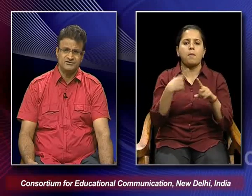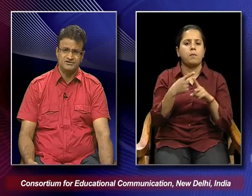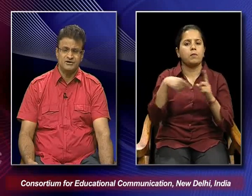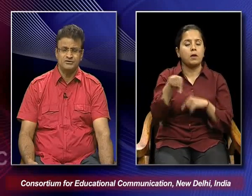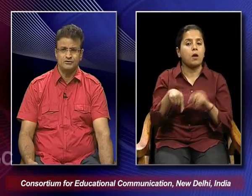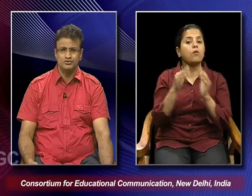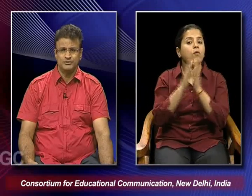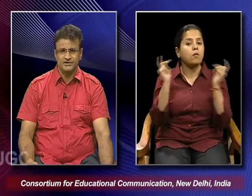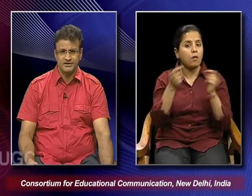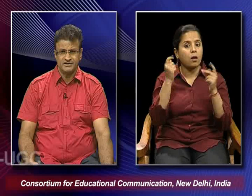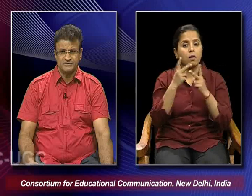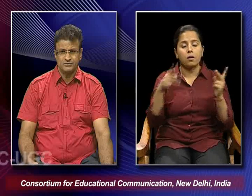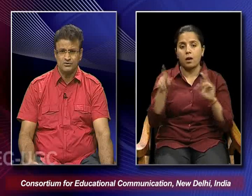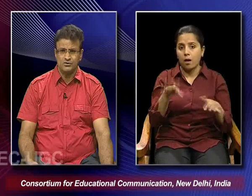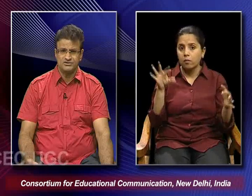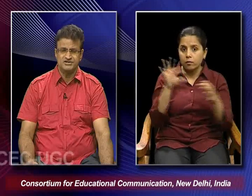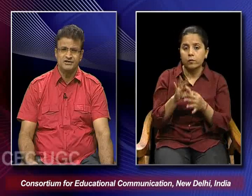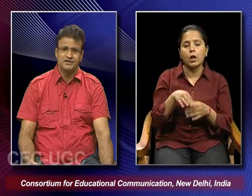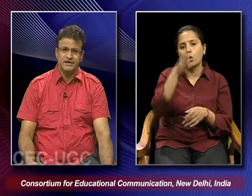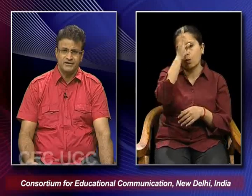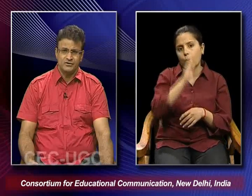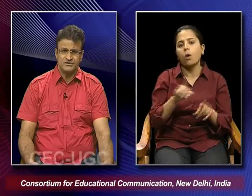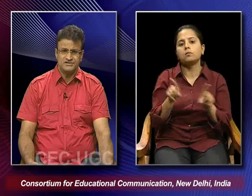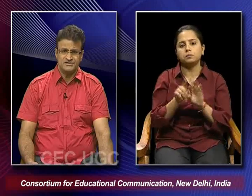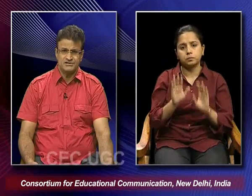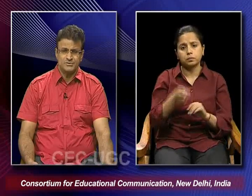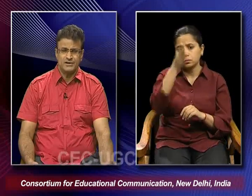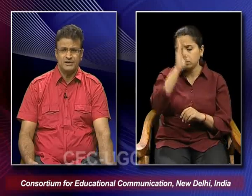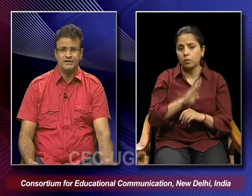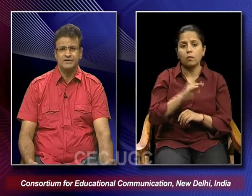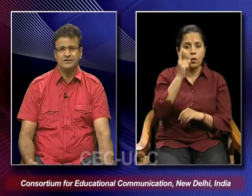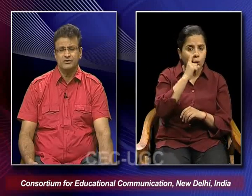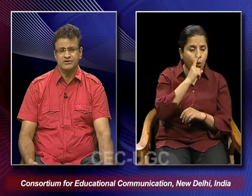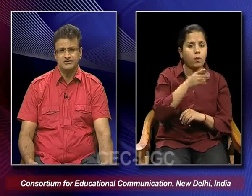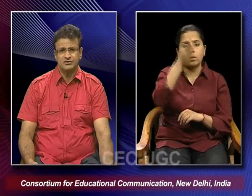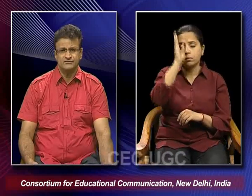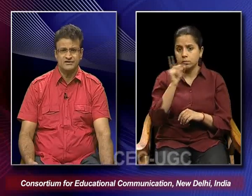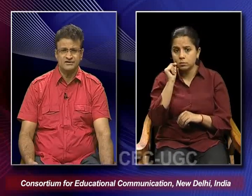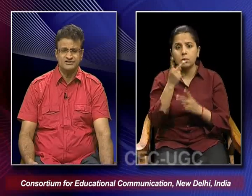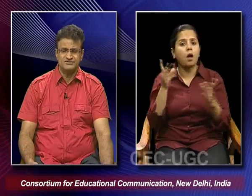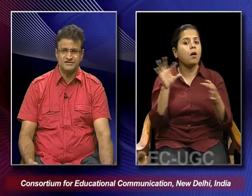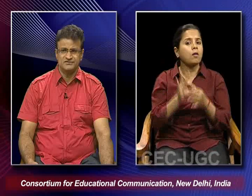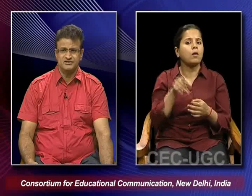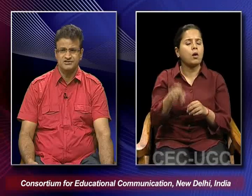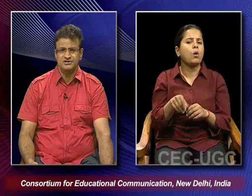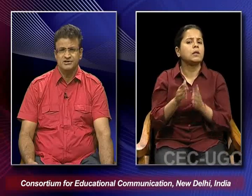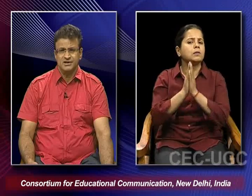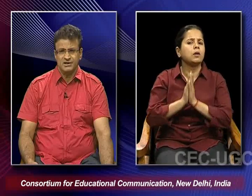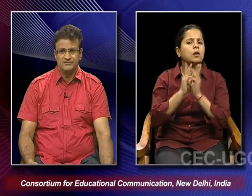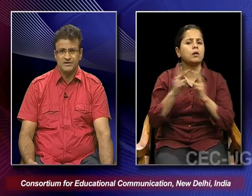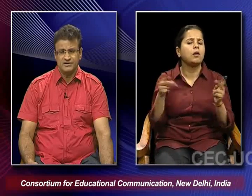festivals how they are also being connected to the gods and goddesses as well. And in the context of the religious festivals